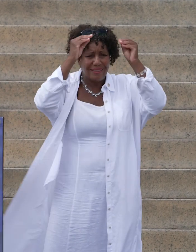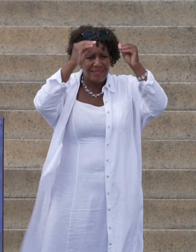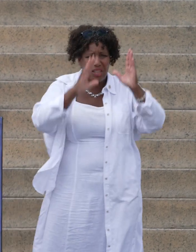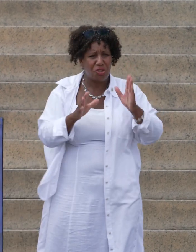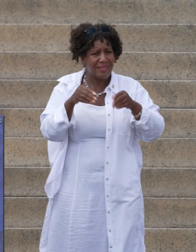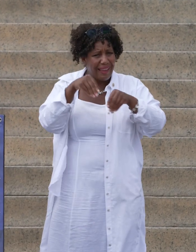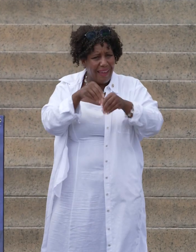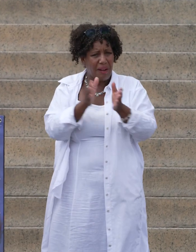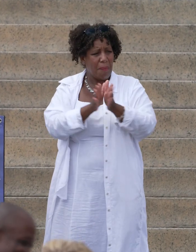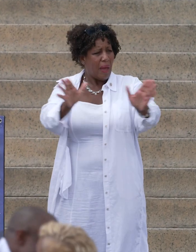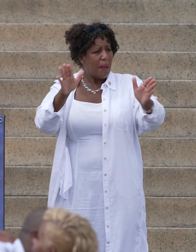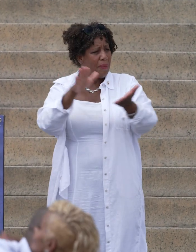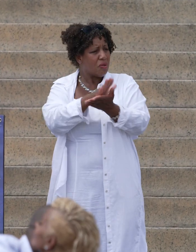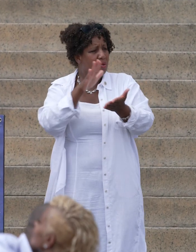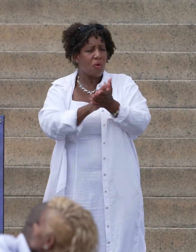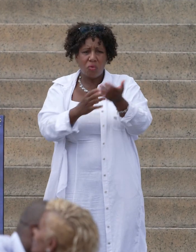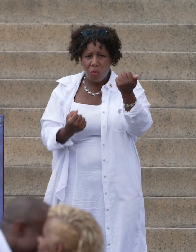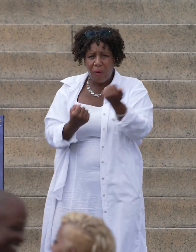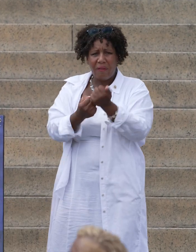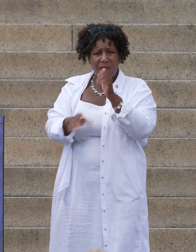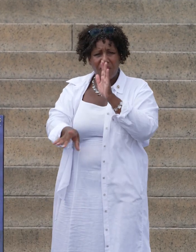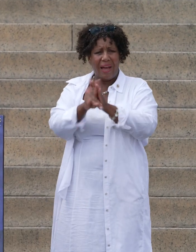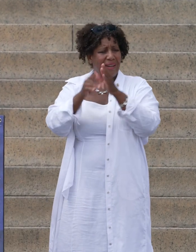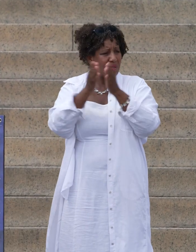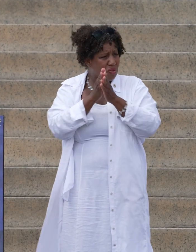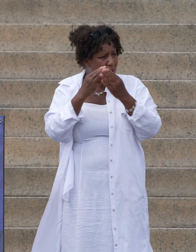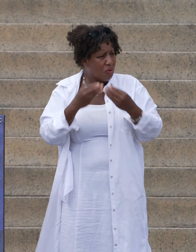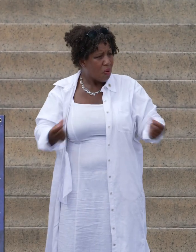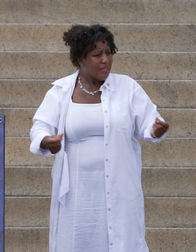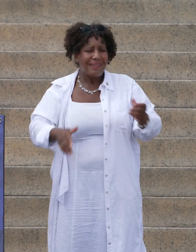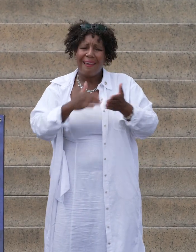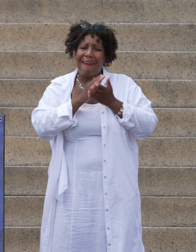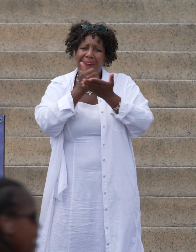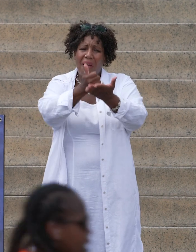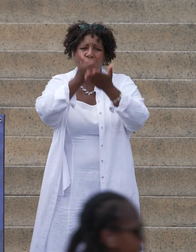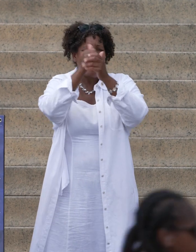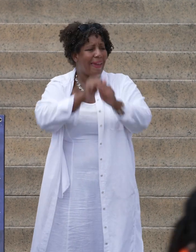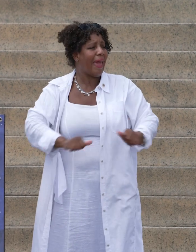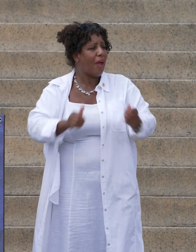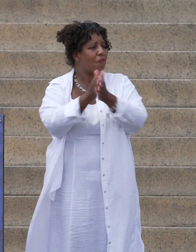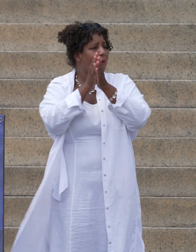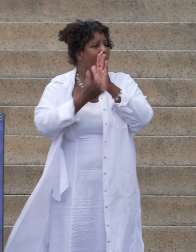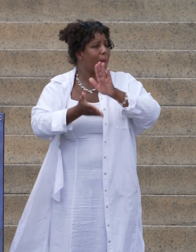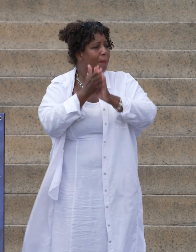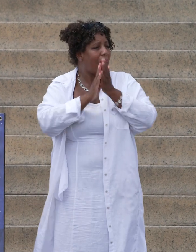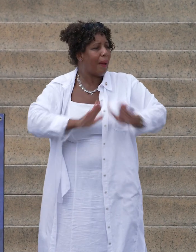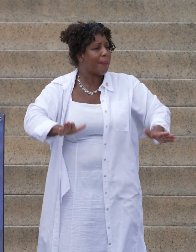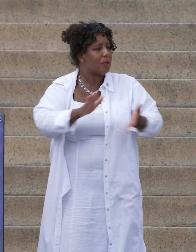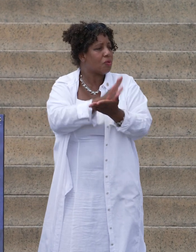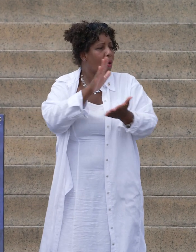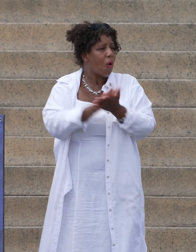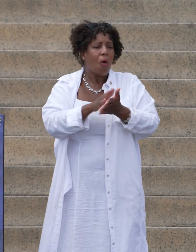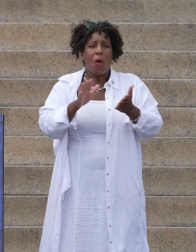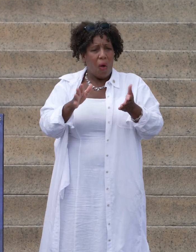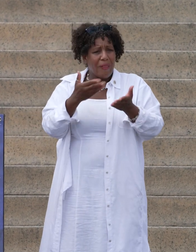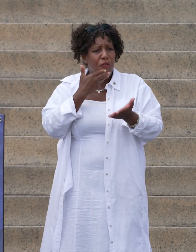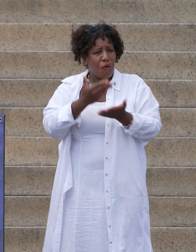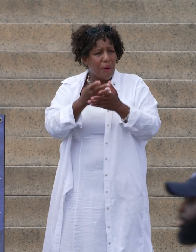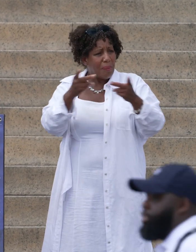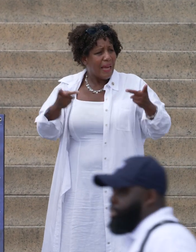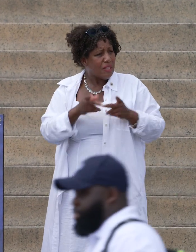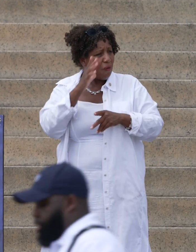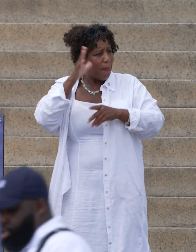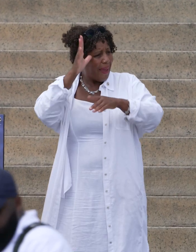public schools, we promote solutions to help every public school be a place that parents want to send their kids,